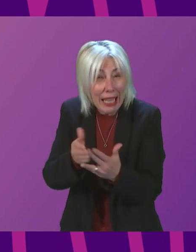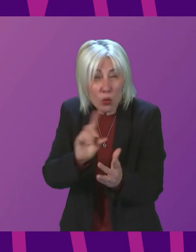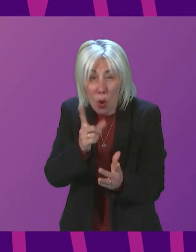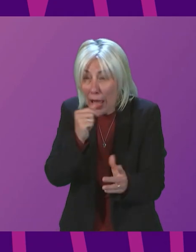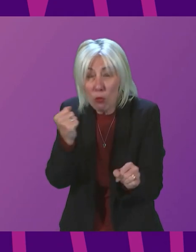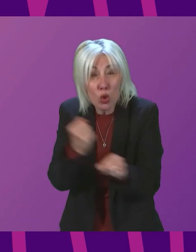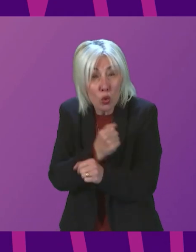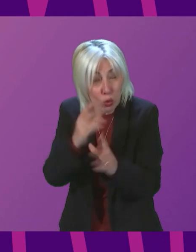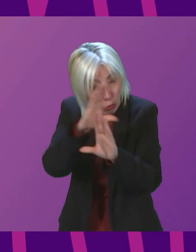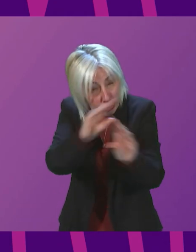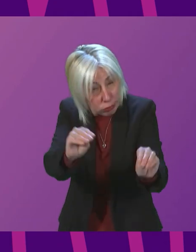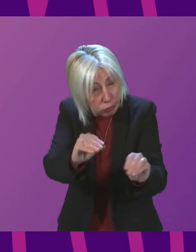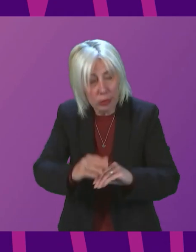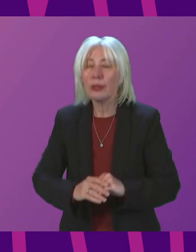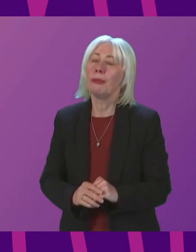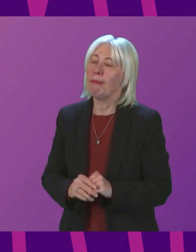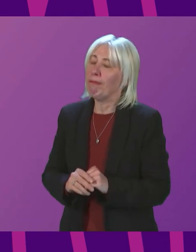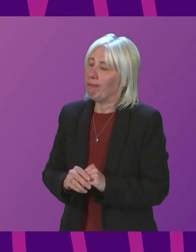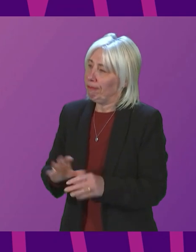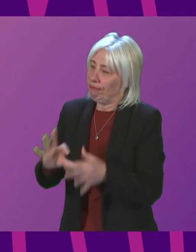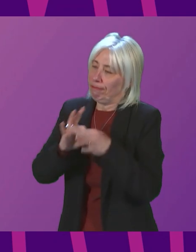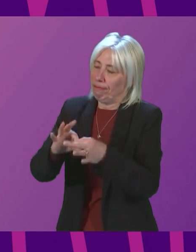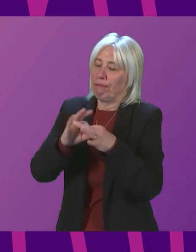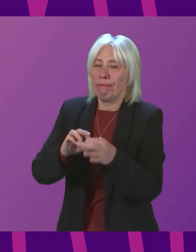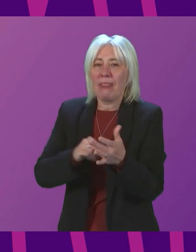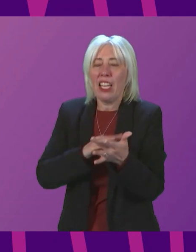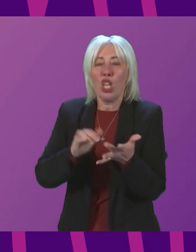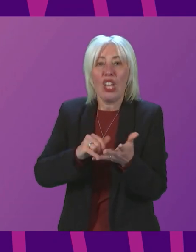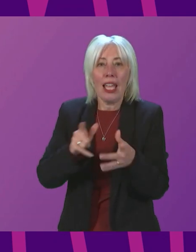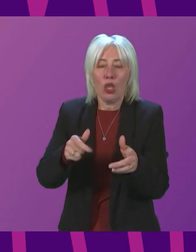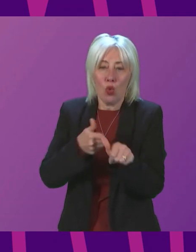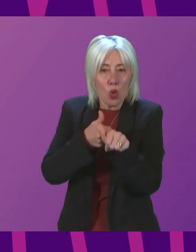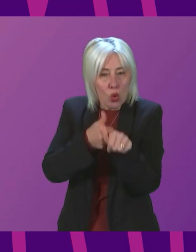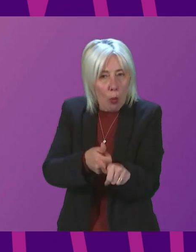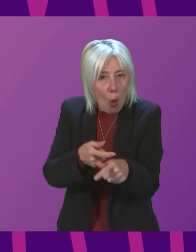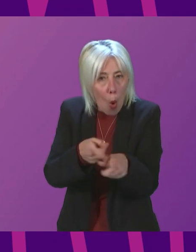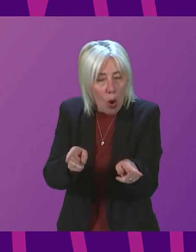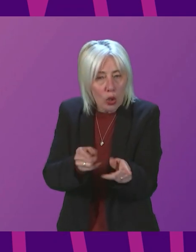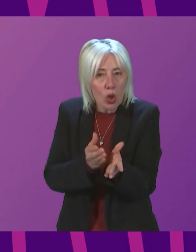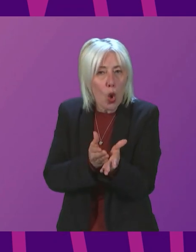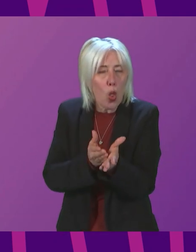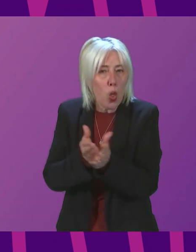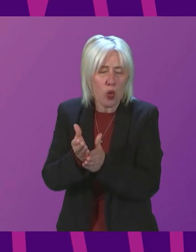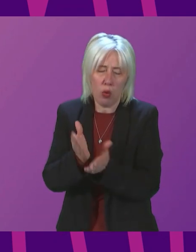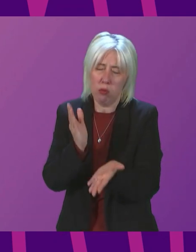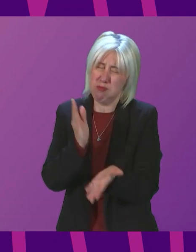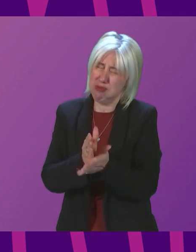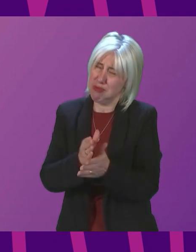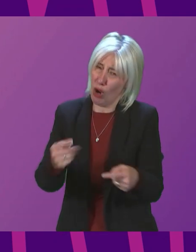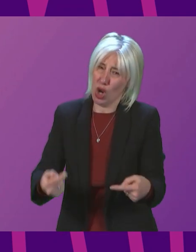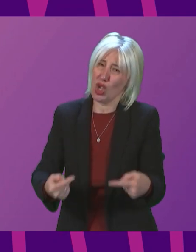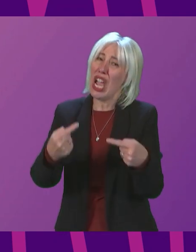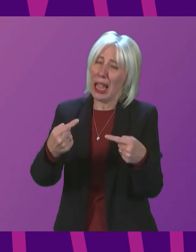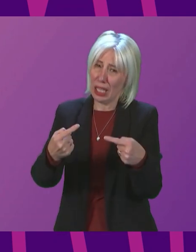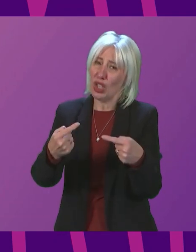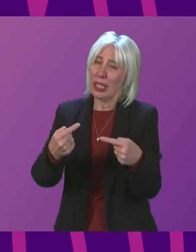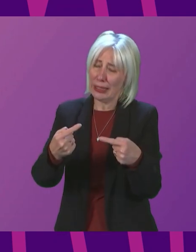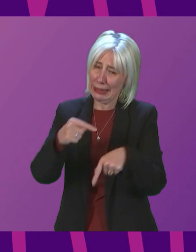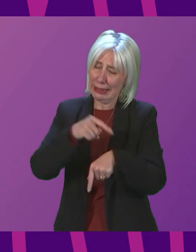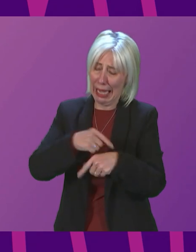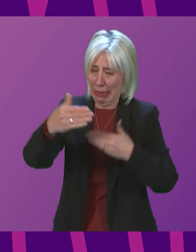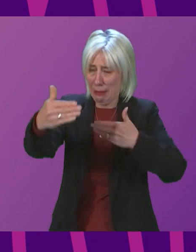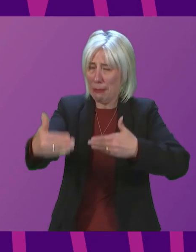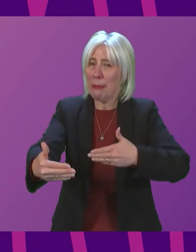continue to work with the Health Service in a range of ways to support them through what is an exceptionally challenging period.